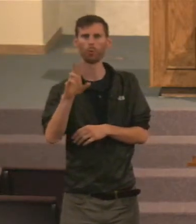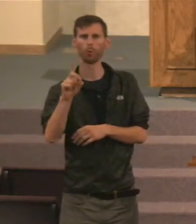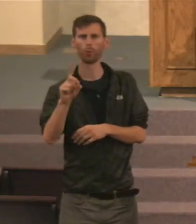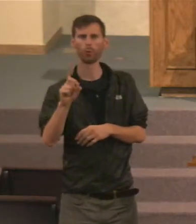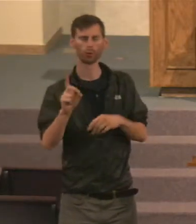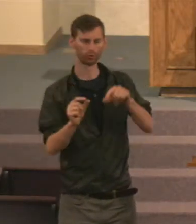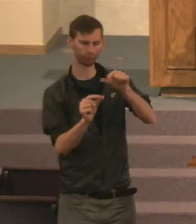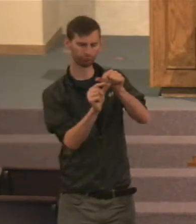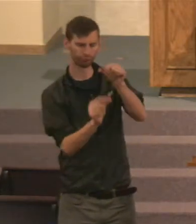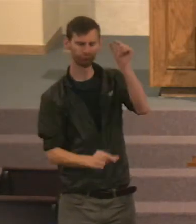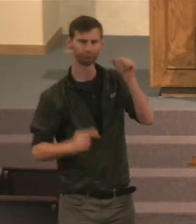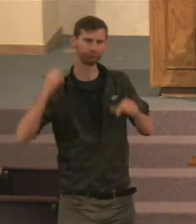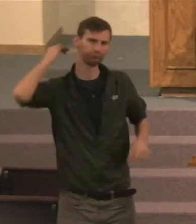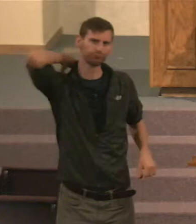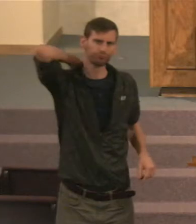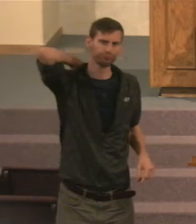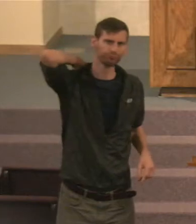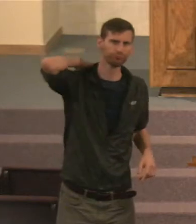it what?